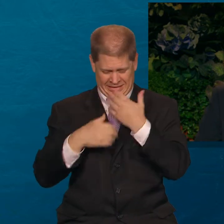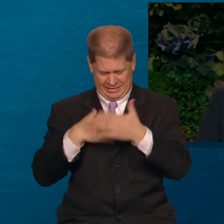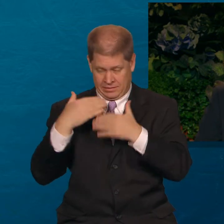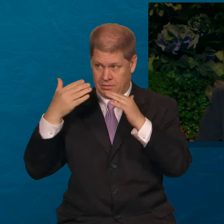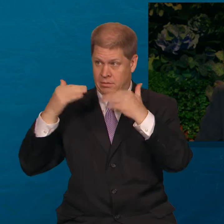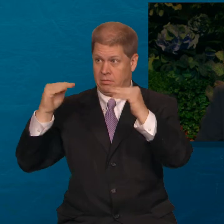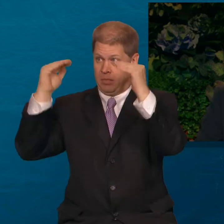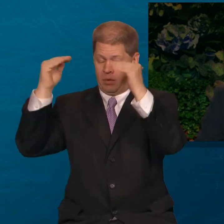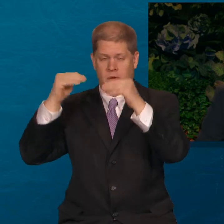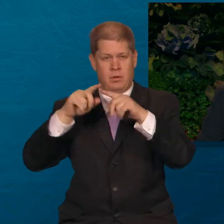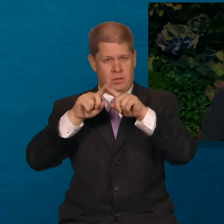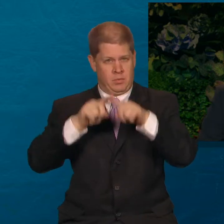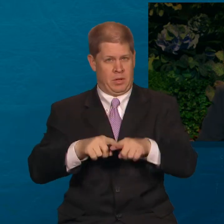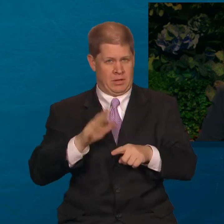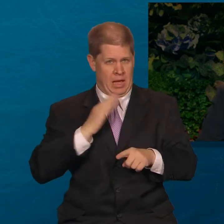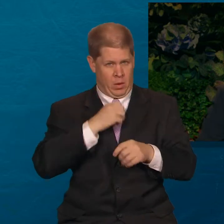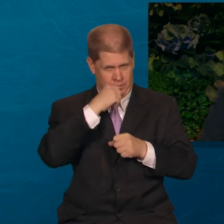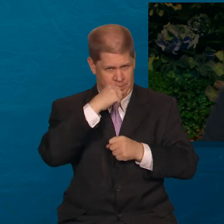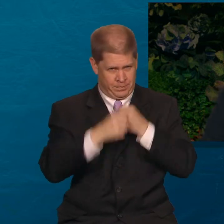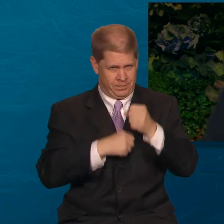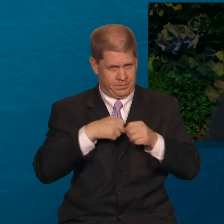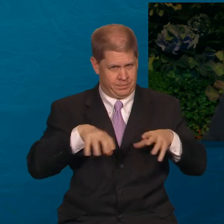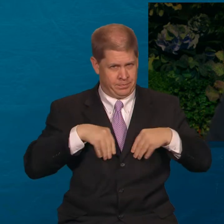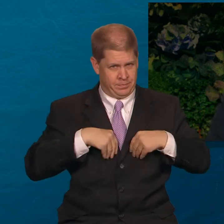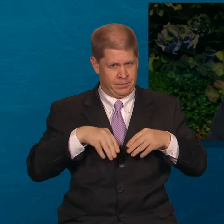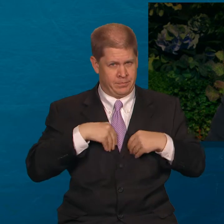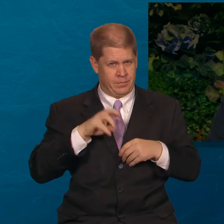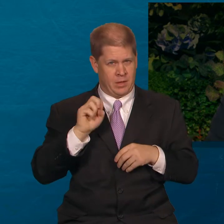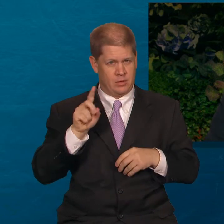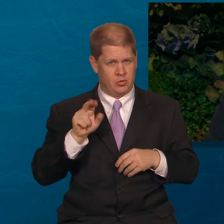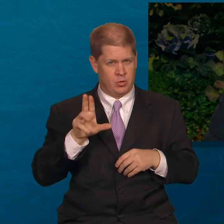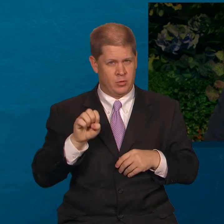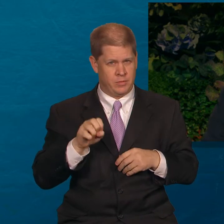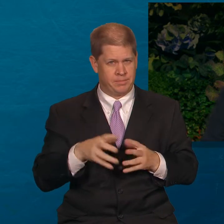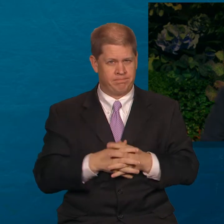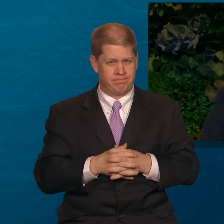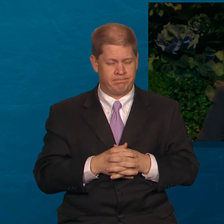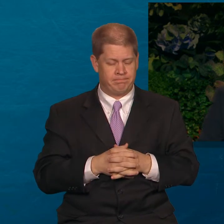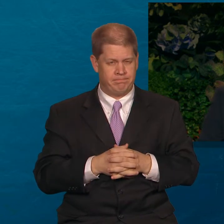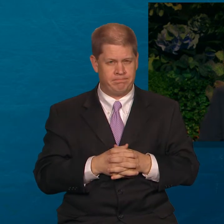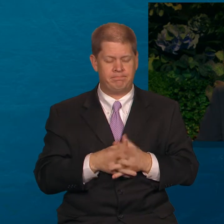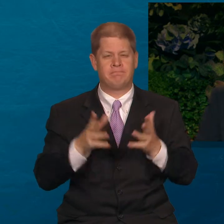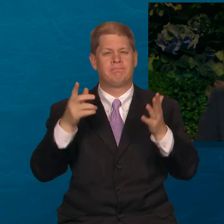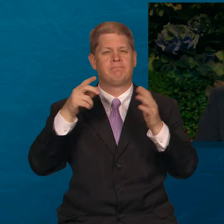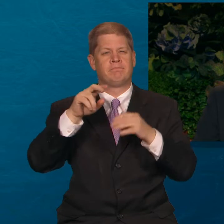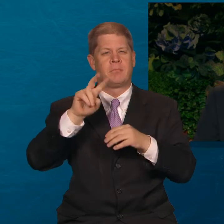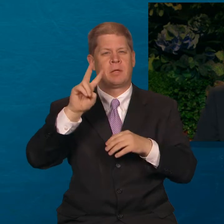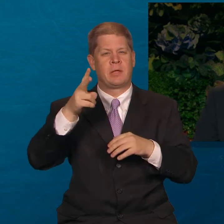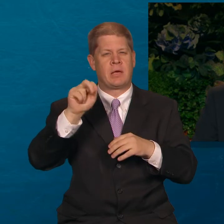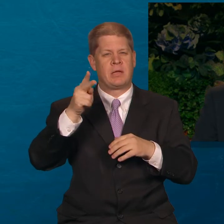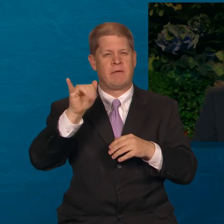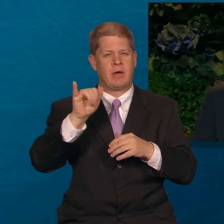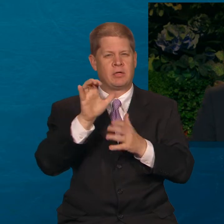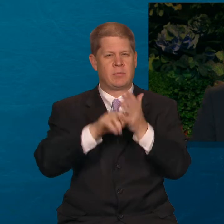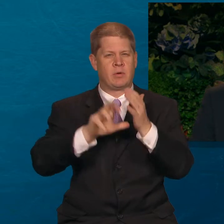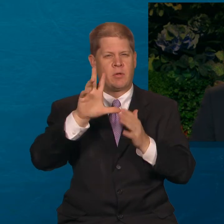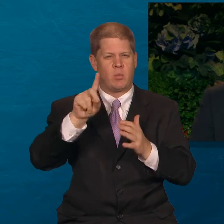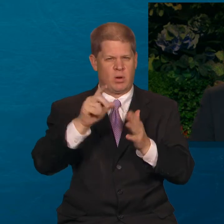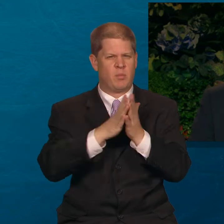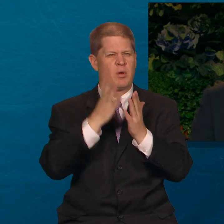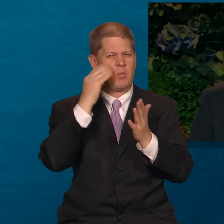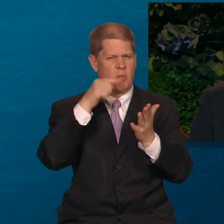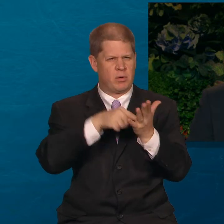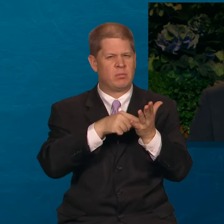is proportional to our ability to endure in righteousness. In 2 Nephi 31, the prophet